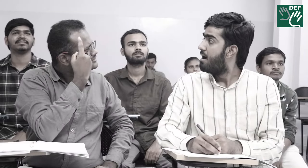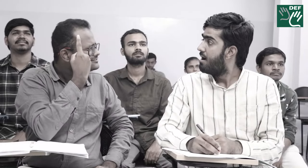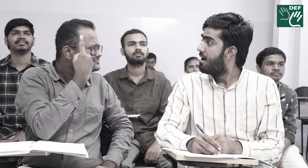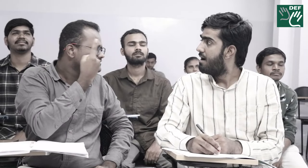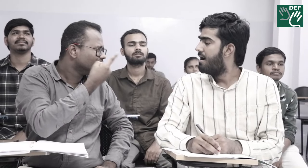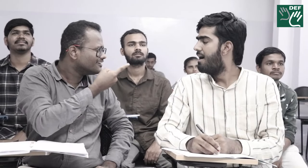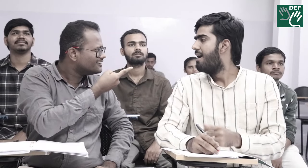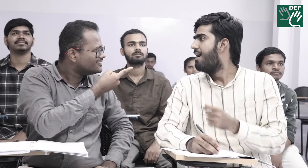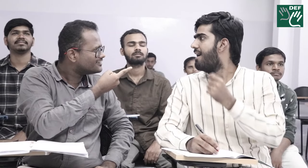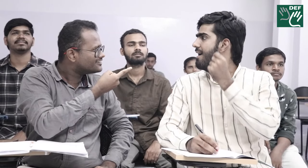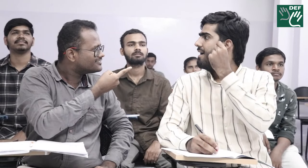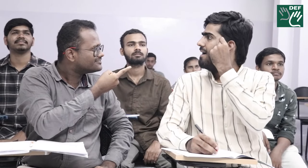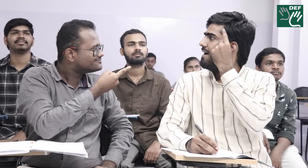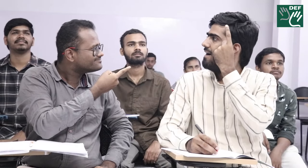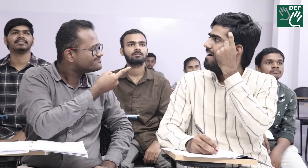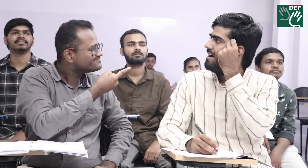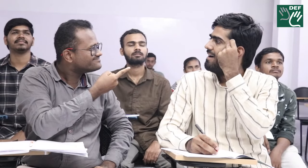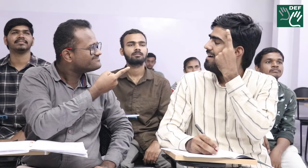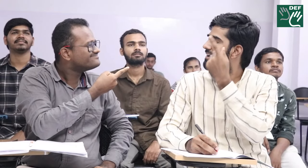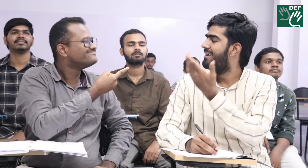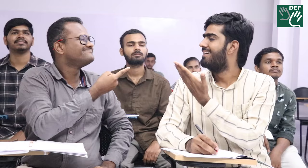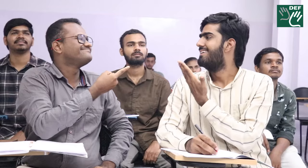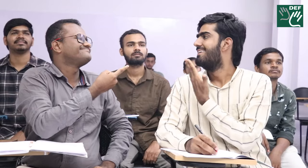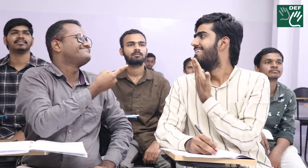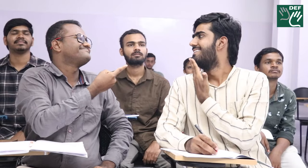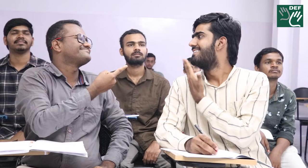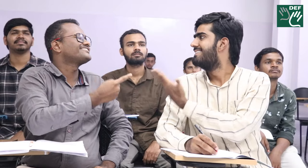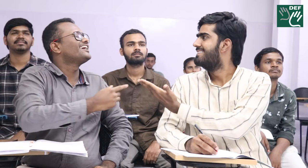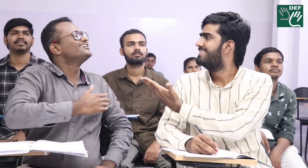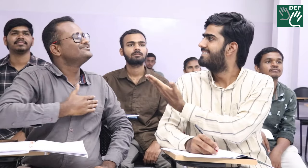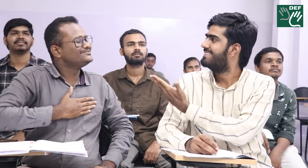Now, have you understood? Yes, I understand.